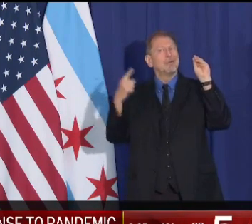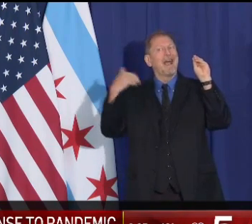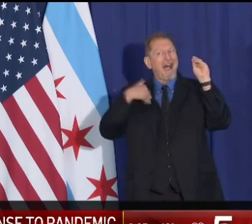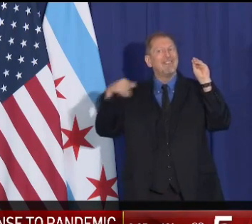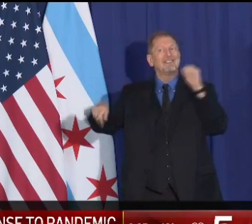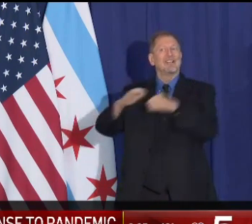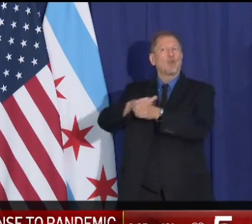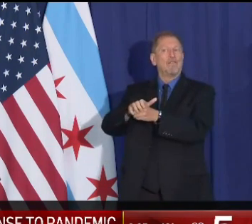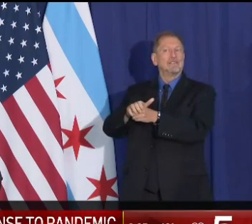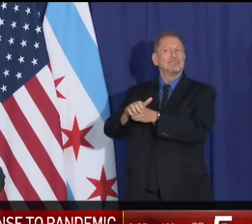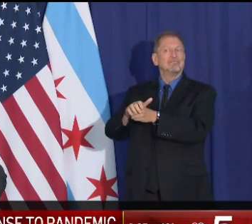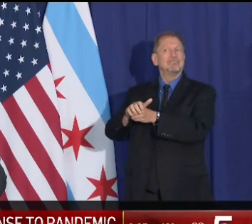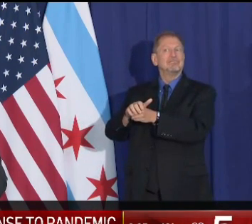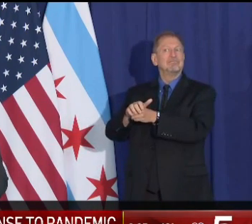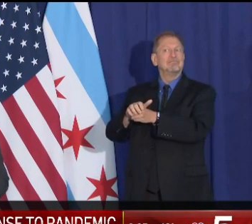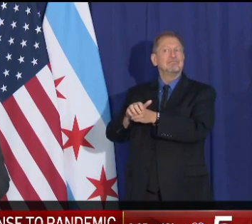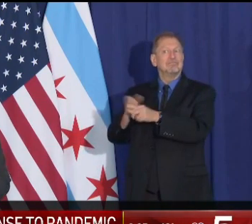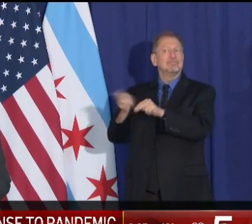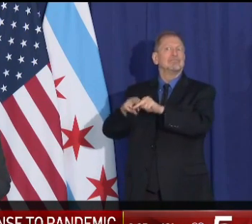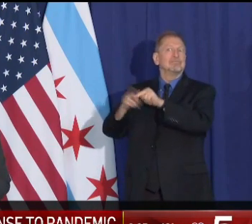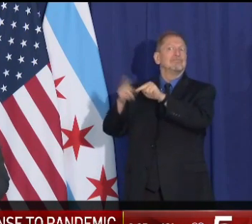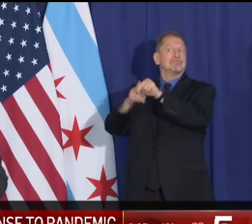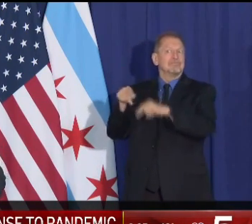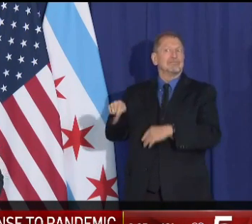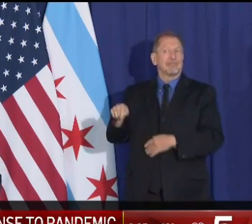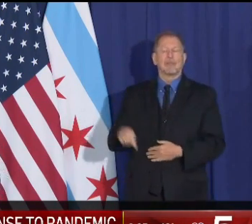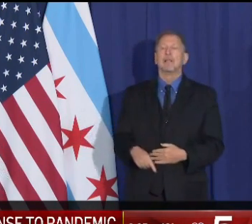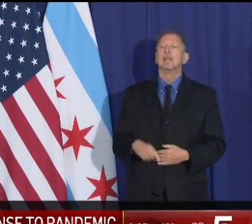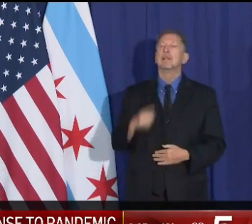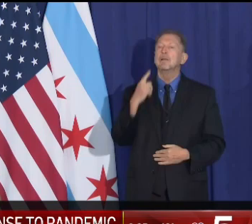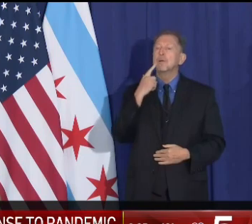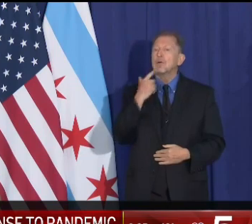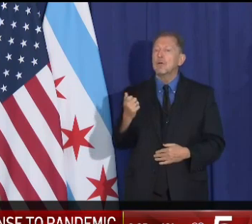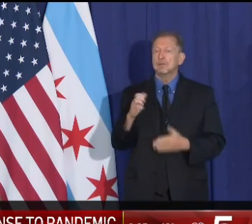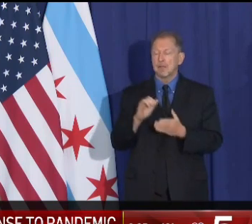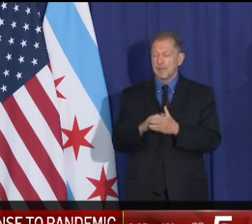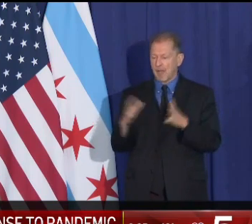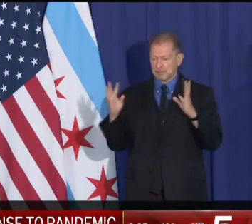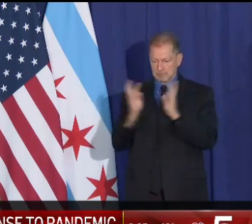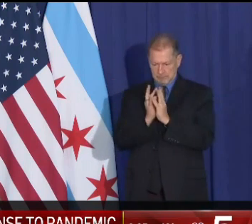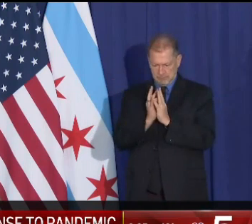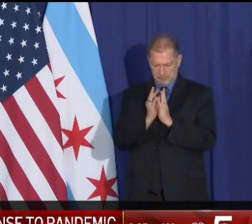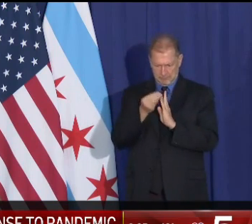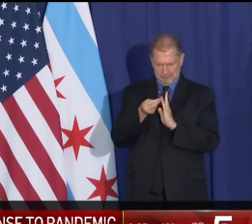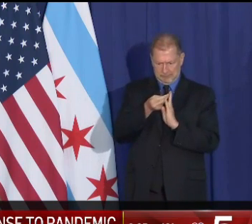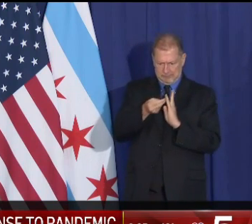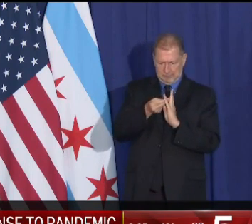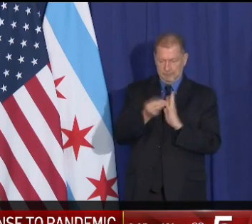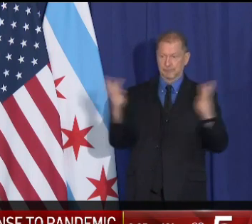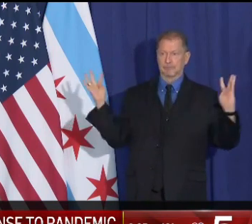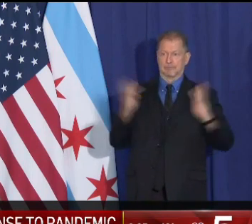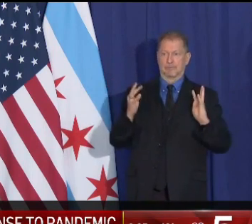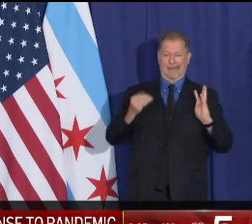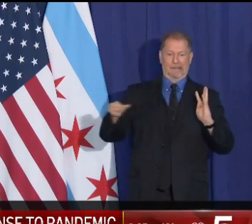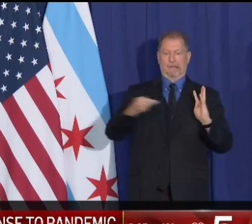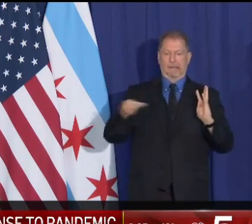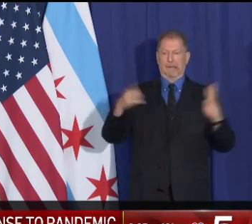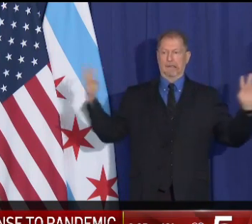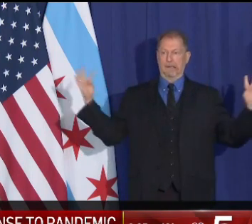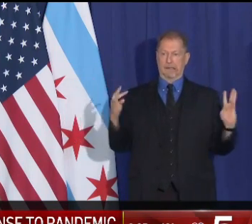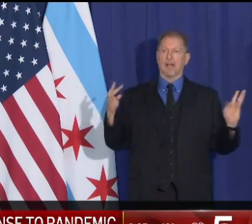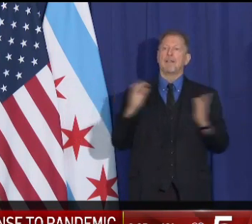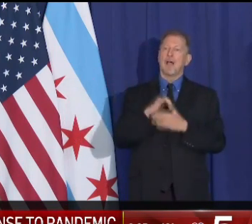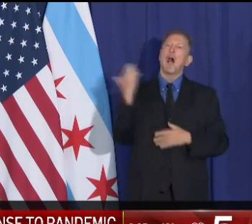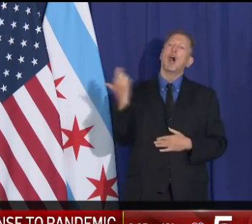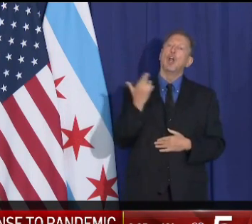and on from there. And the reason this exponential growth isn't is this is the reason that this exponential growth